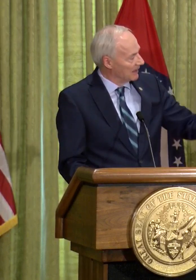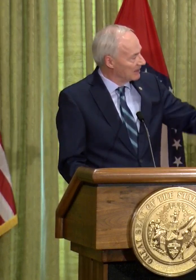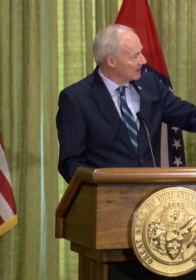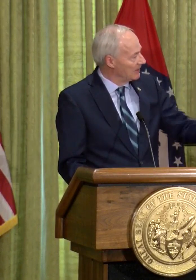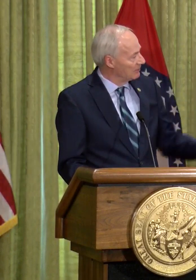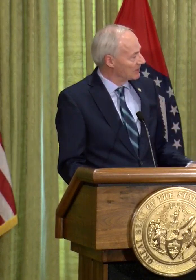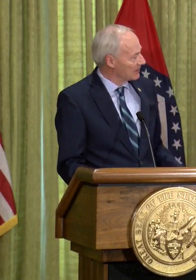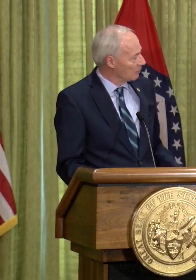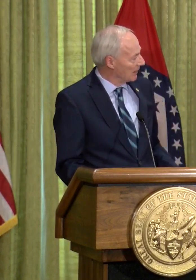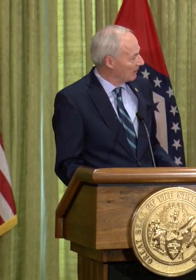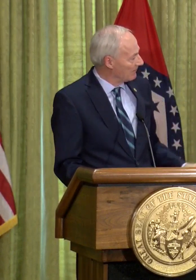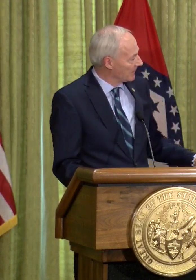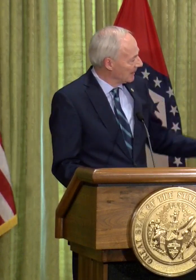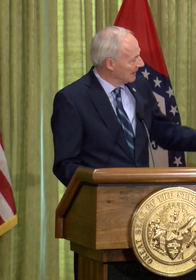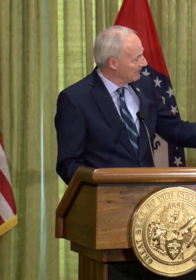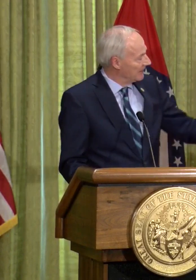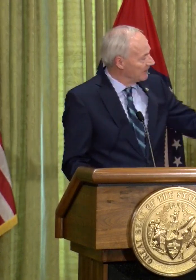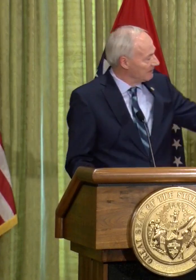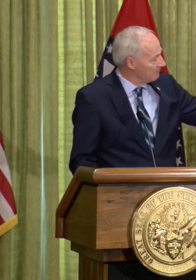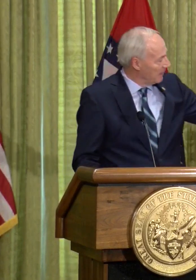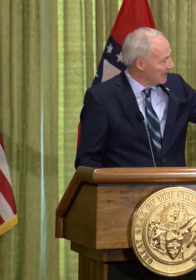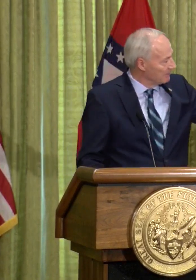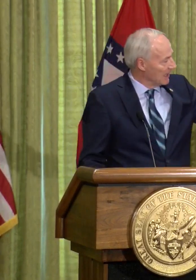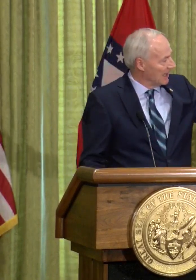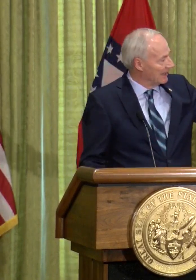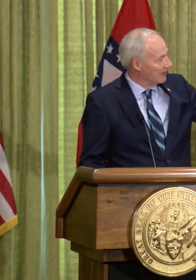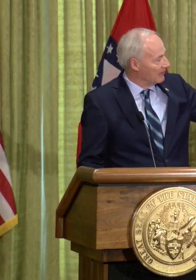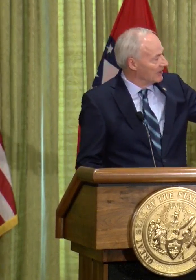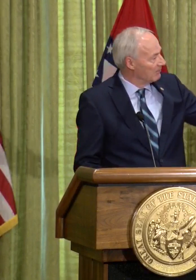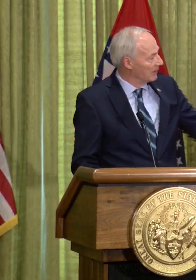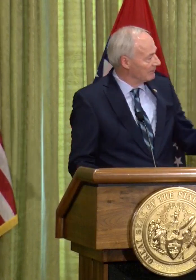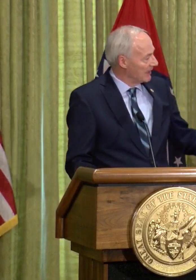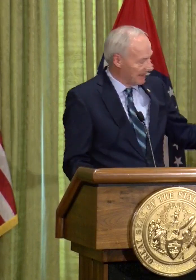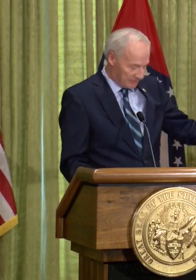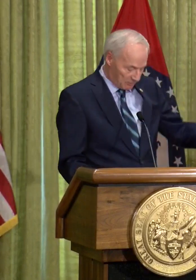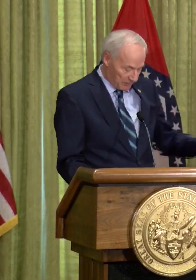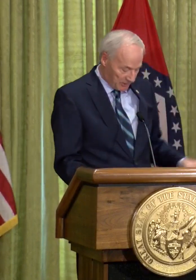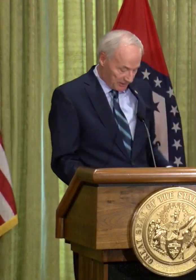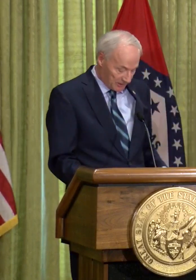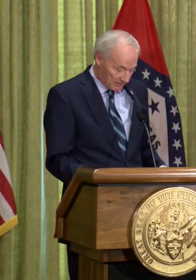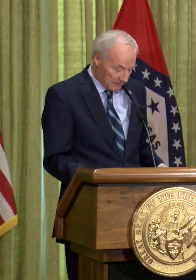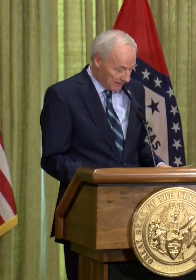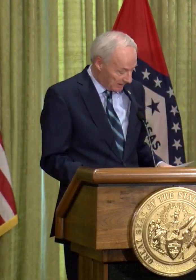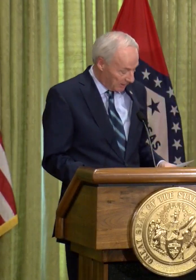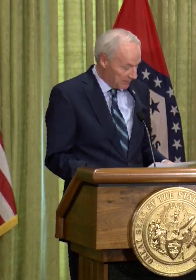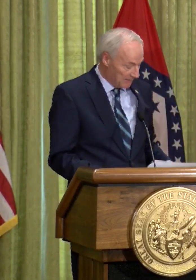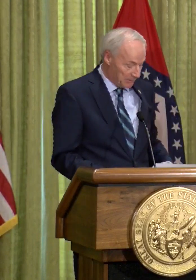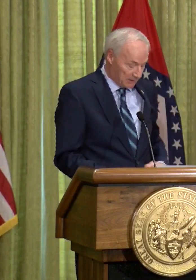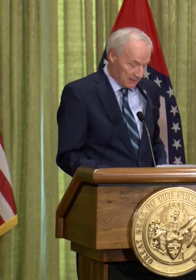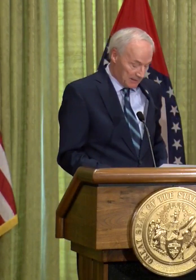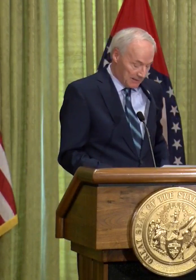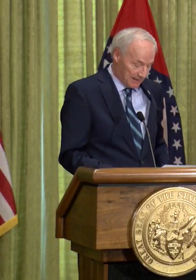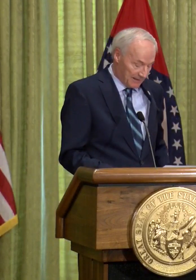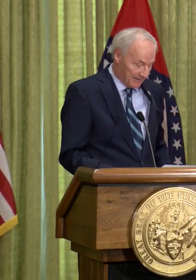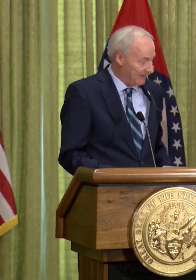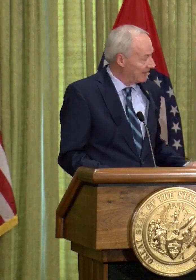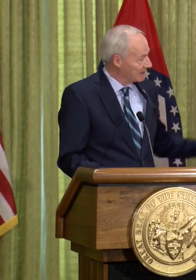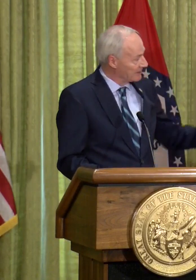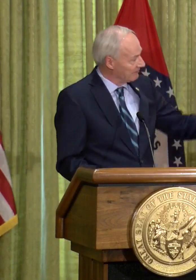continues as well. And then the bottom line are the number of deaths, which is a low number